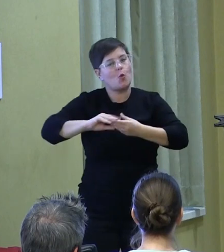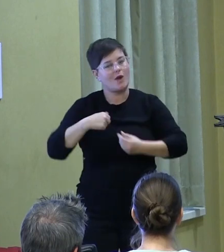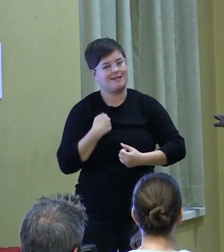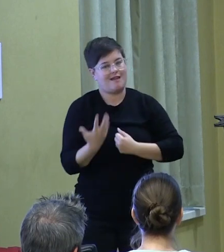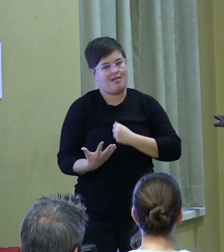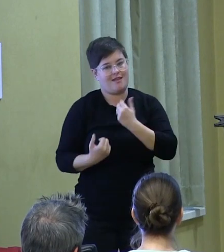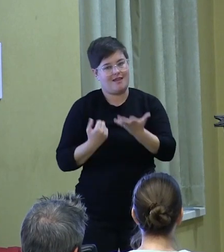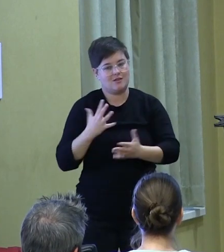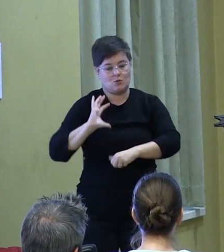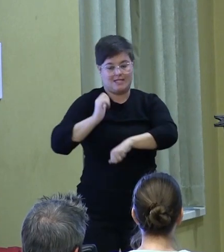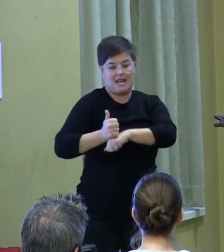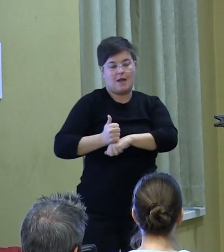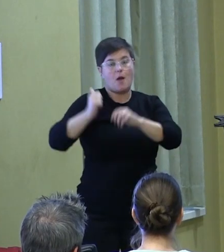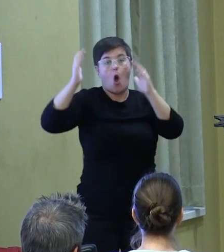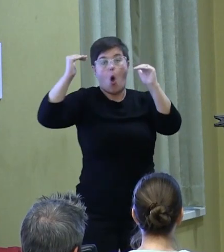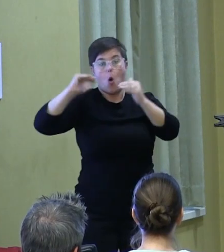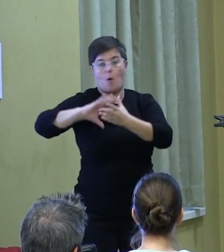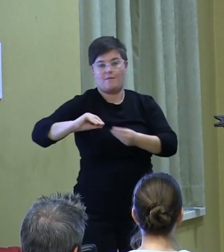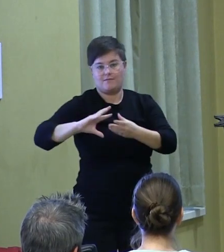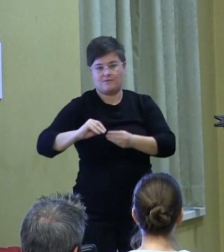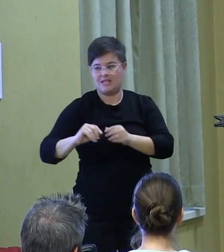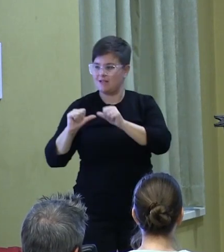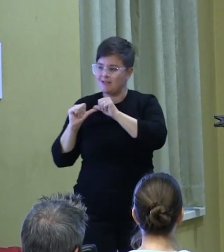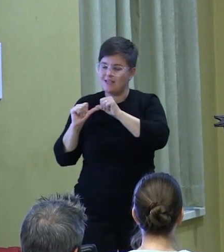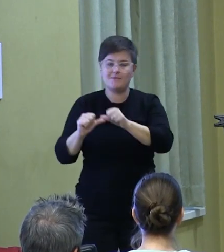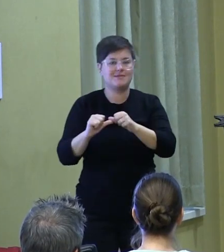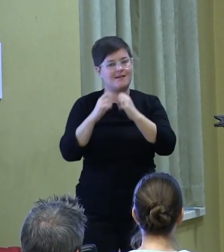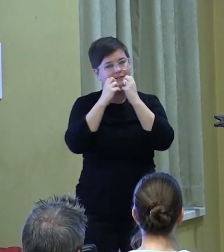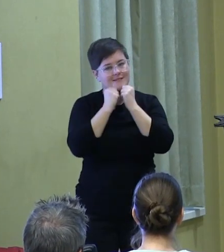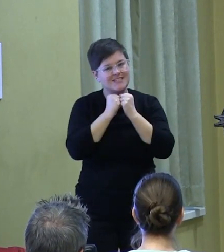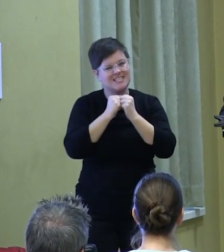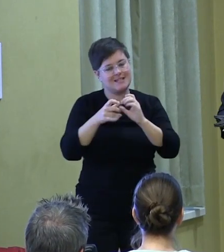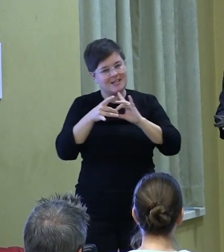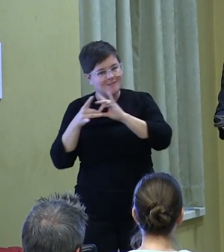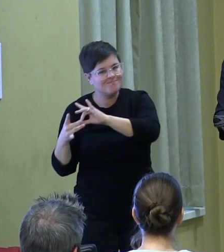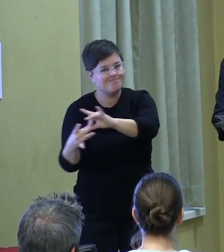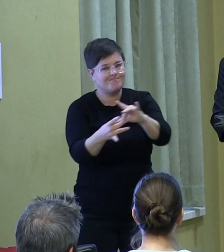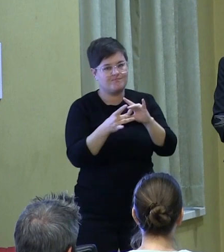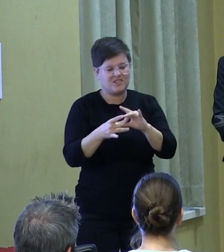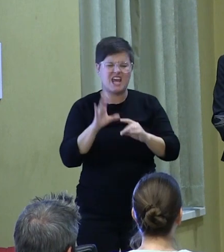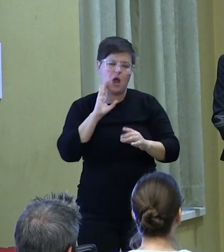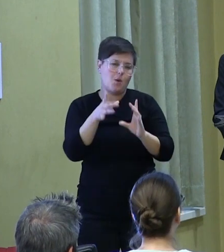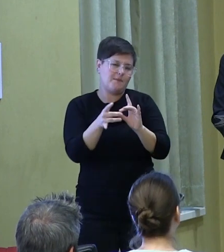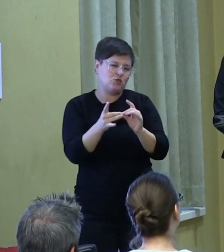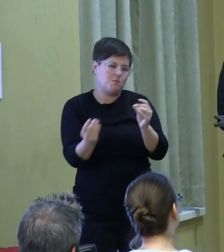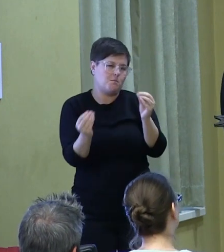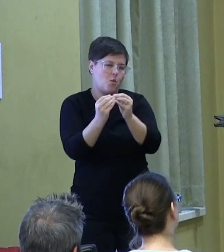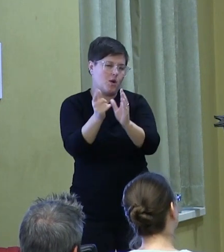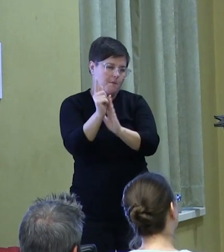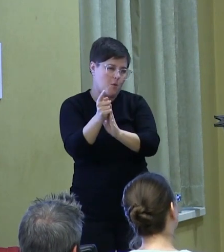Creating a hope narrative that sustains us and unites us. And I'll say more about that in a moment.